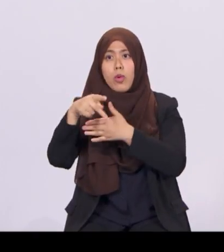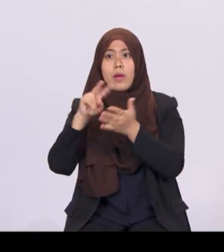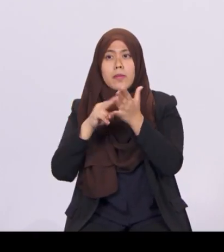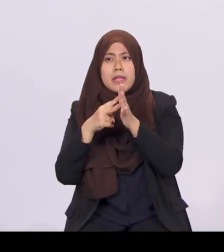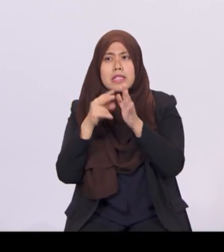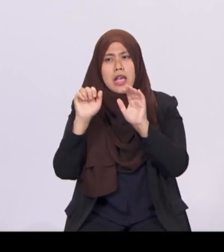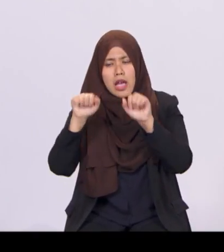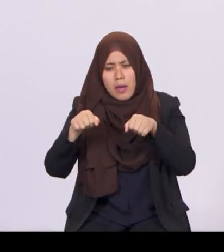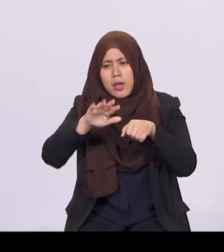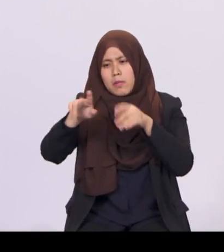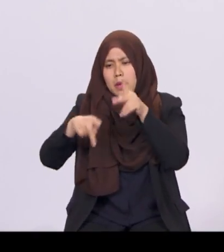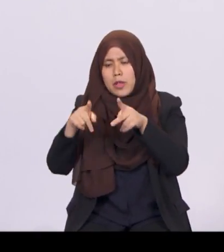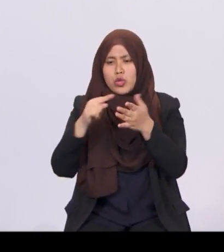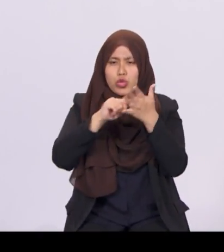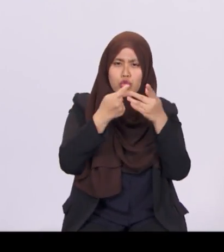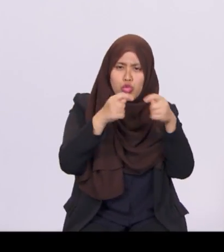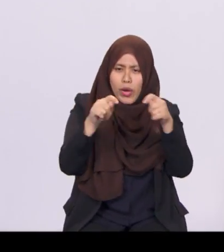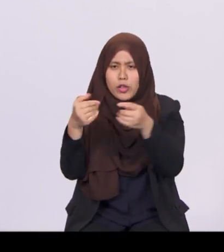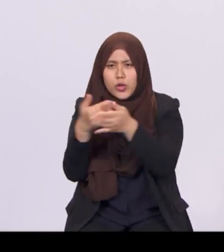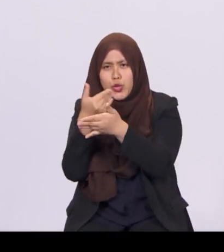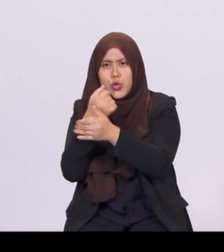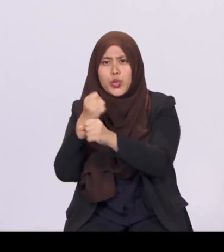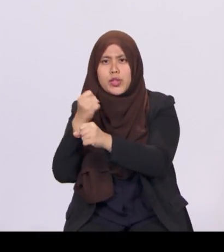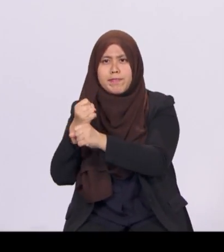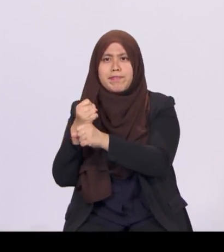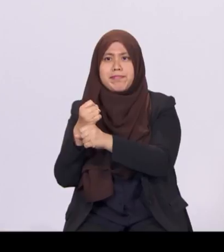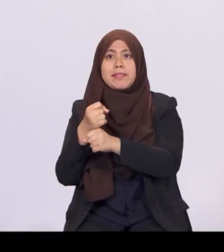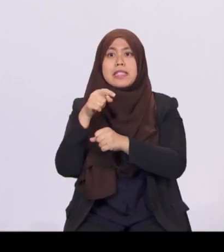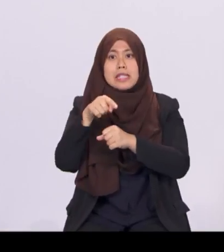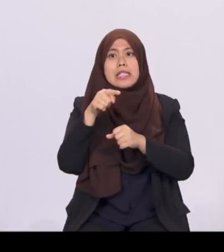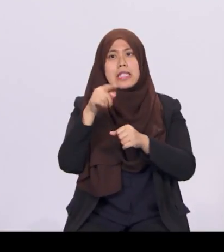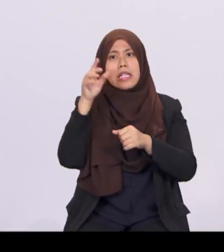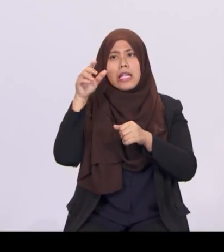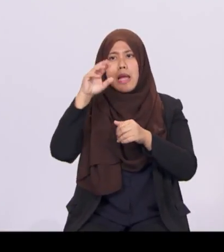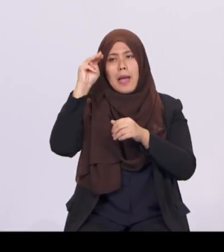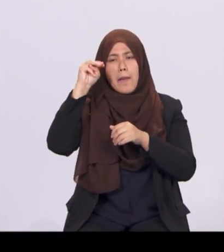The Minister for Manpower will elaborate on this and other measures at the Committee of Supply.